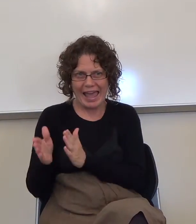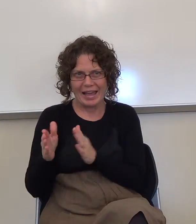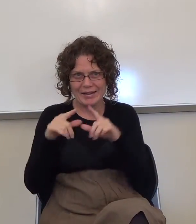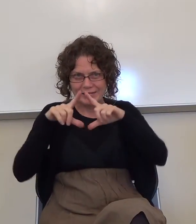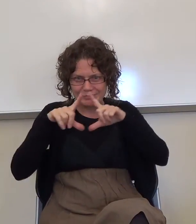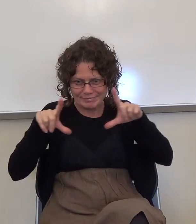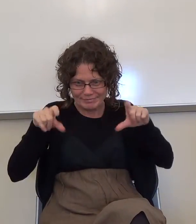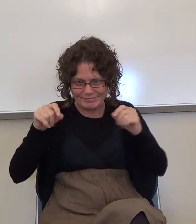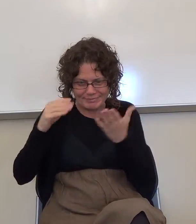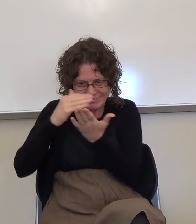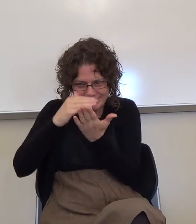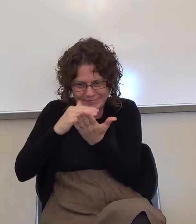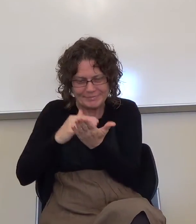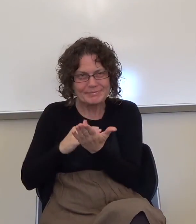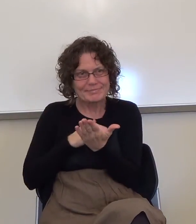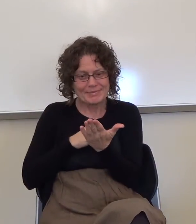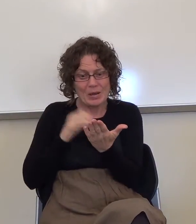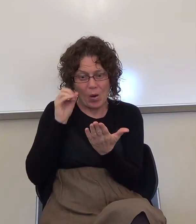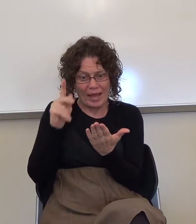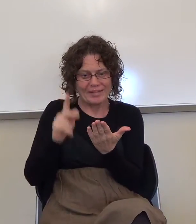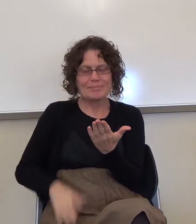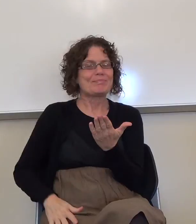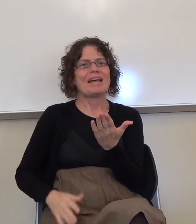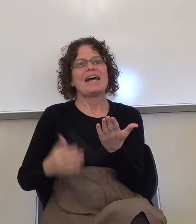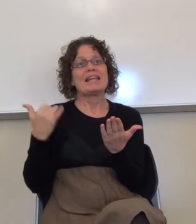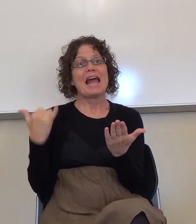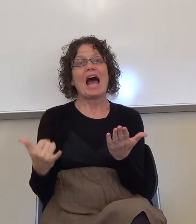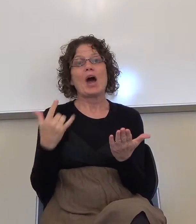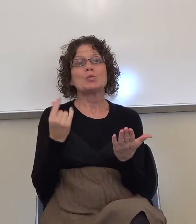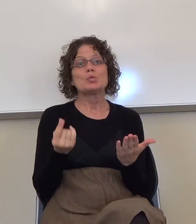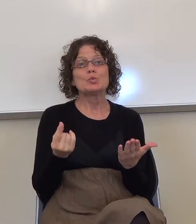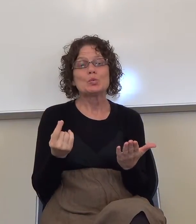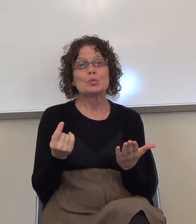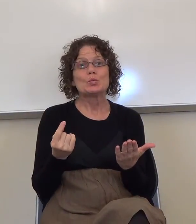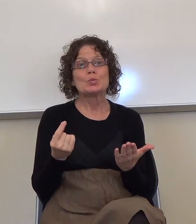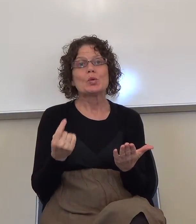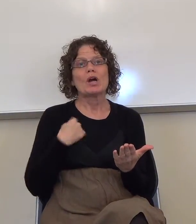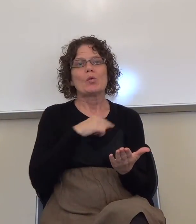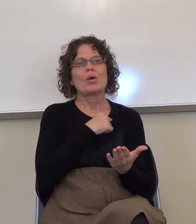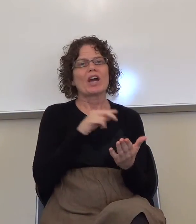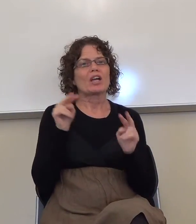So, what we're going to do now is look at this homework.